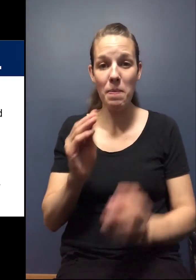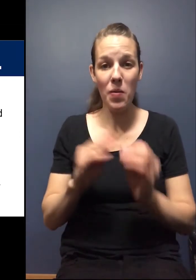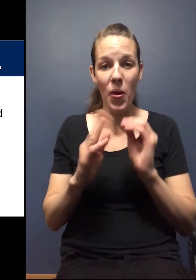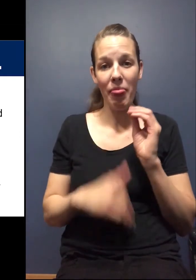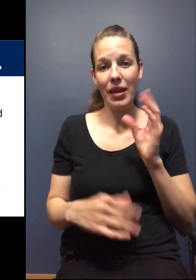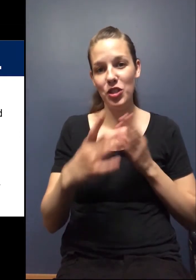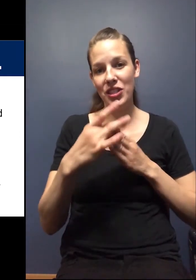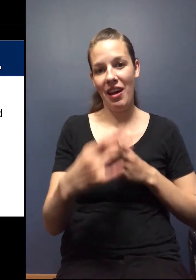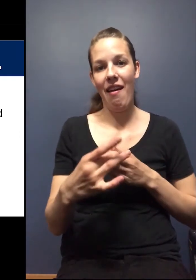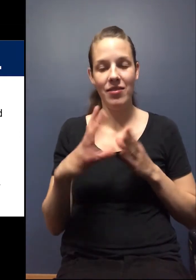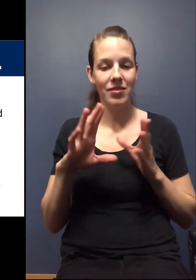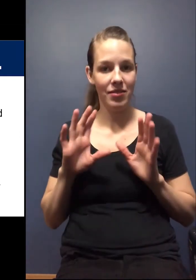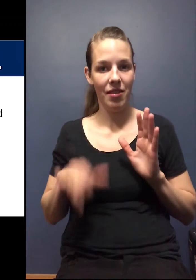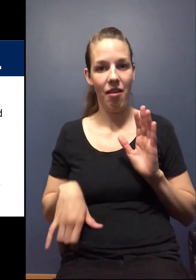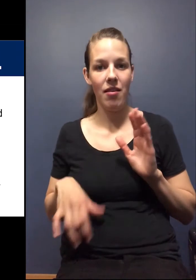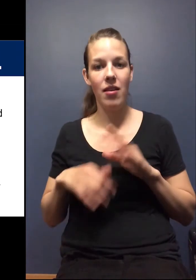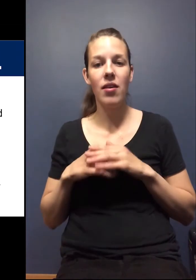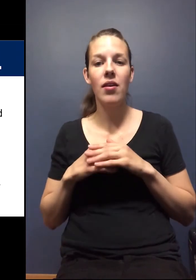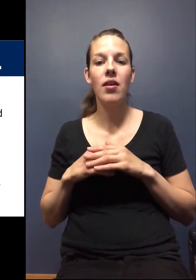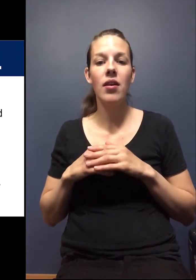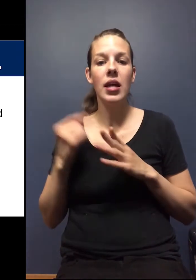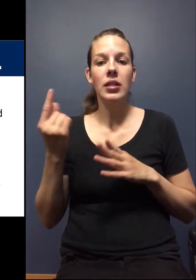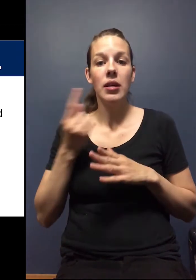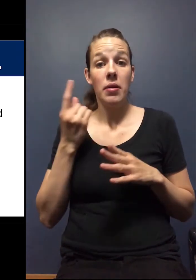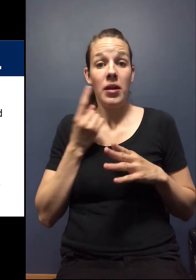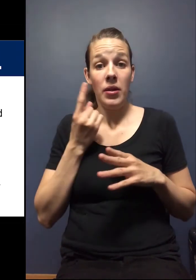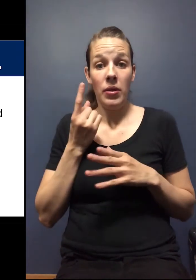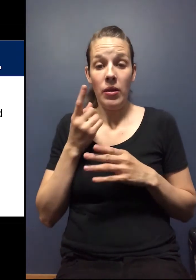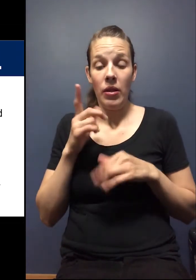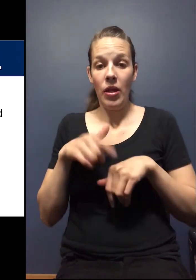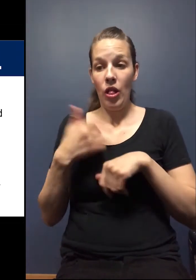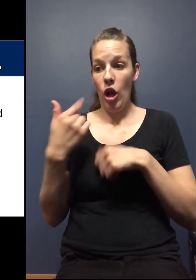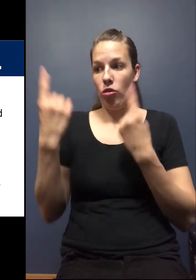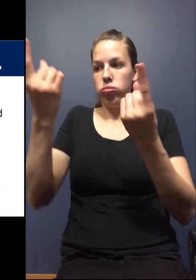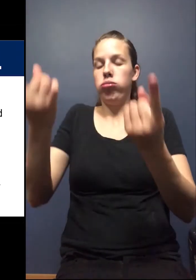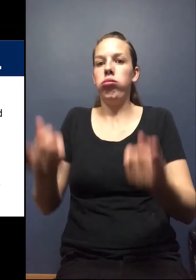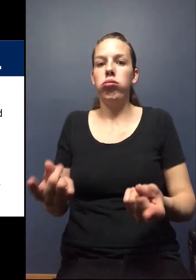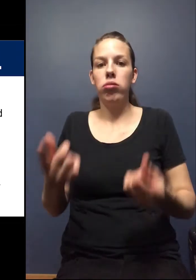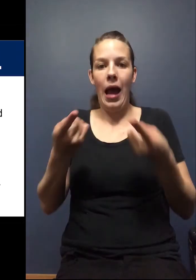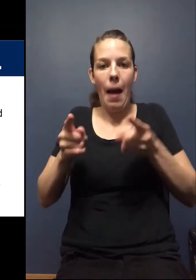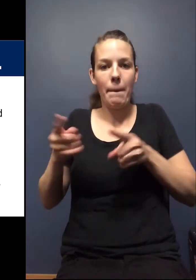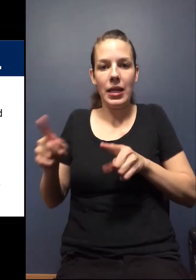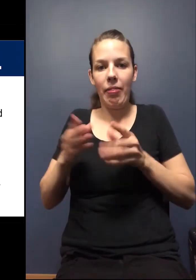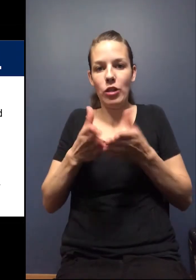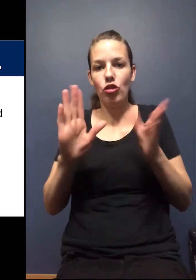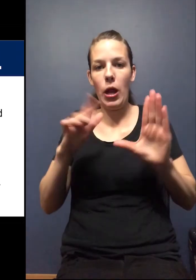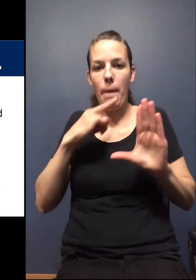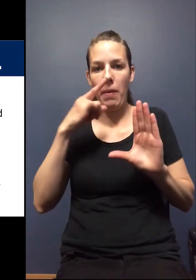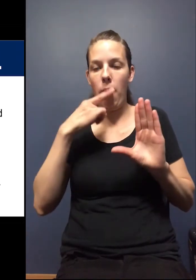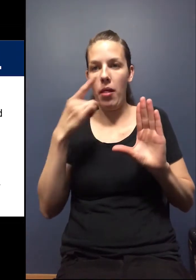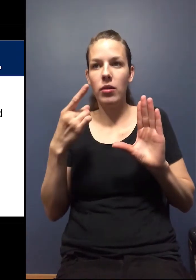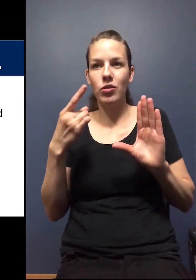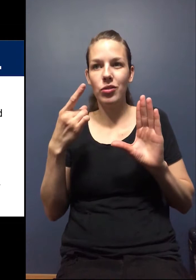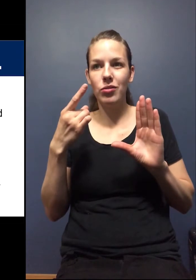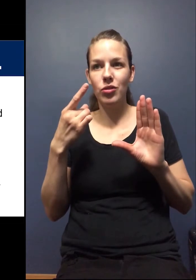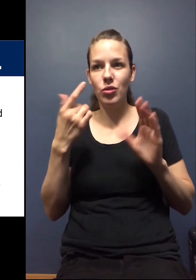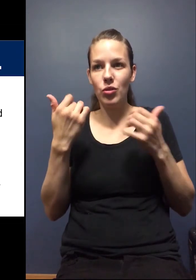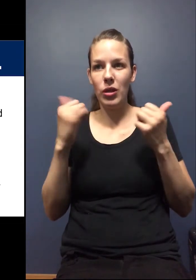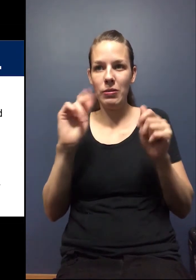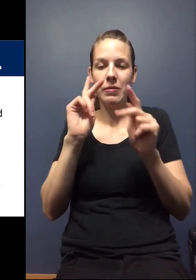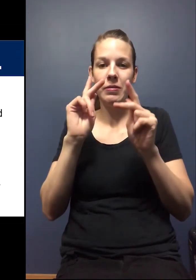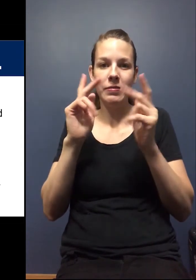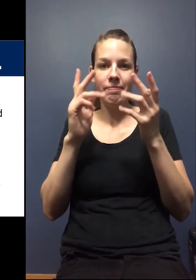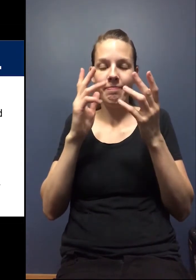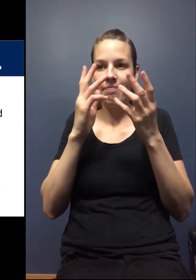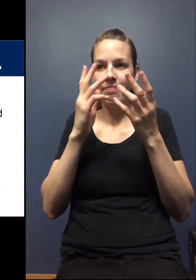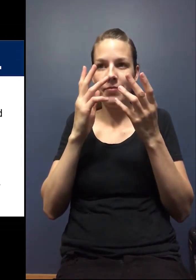more than just guidance folks. And I think that's something that the longer we're in this, the general public tends to lose sight of